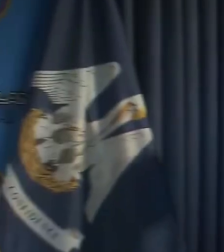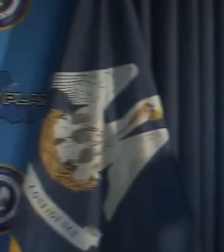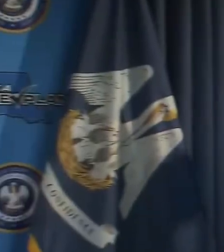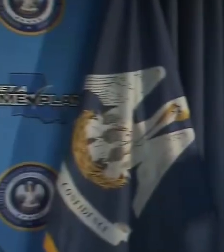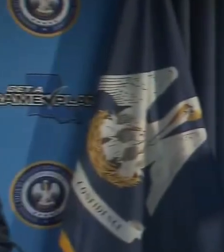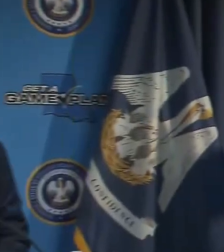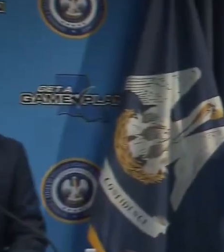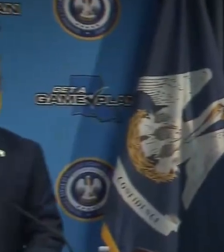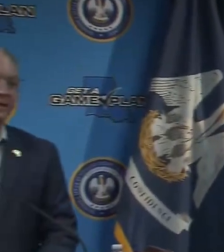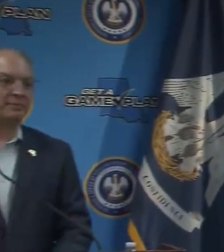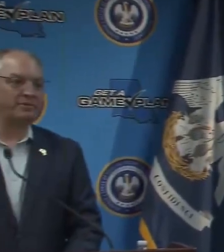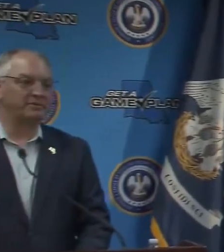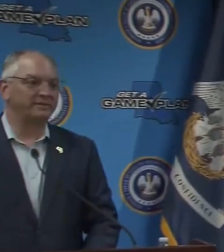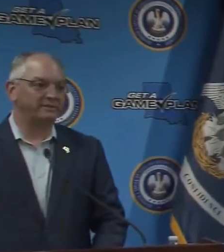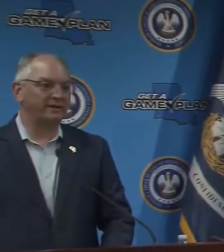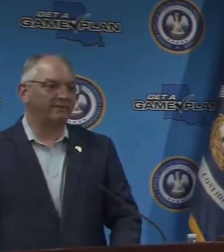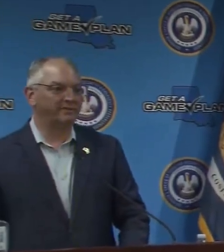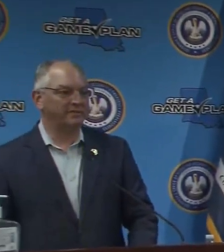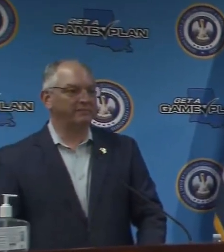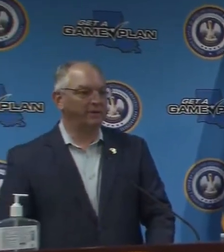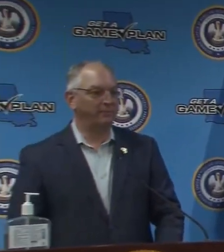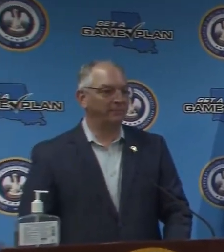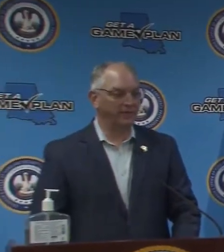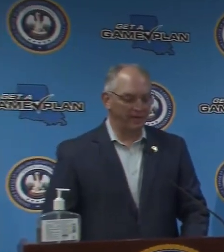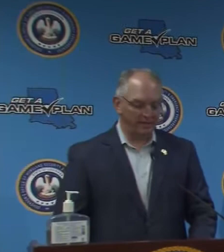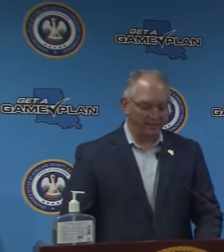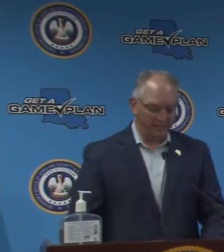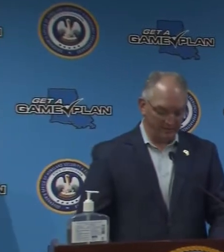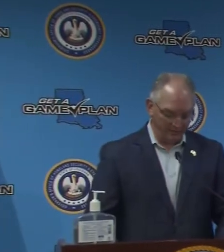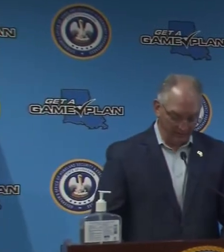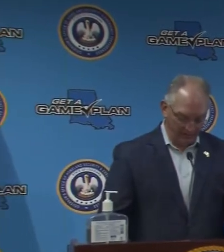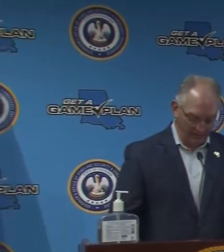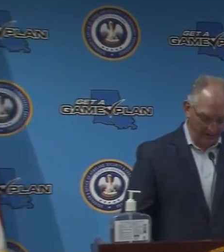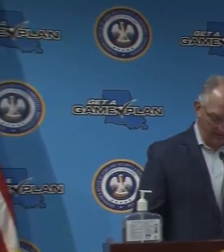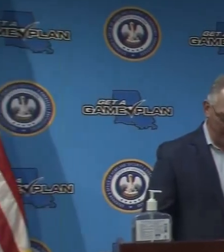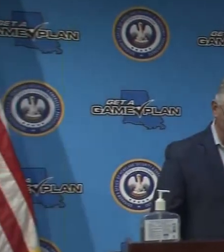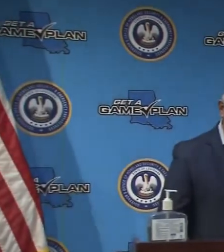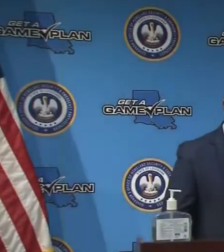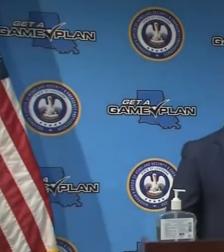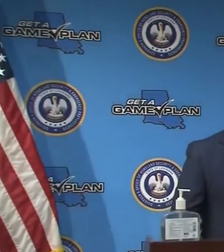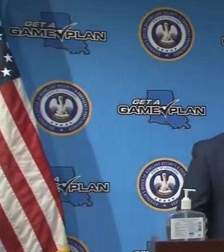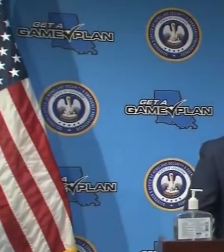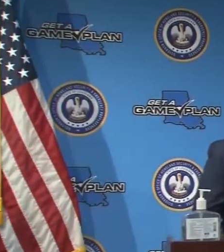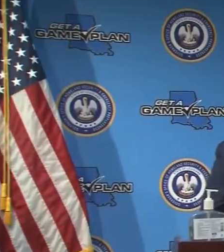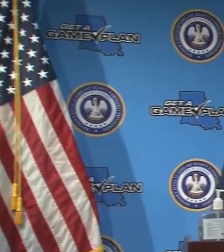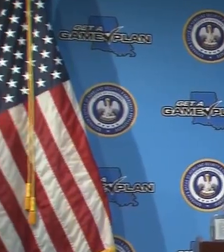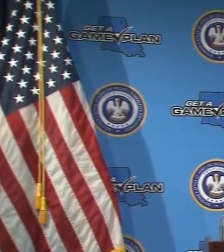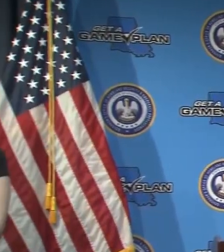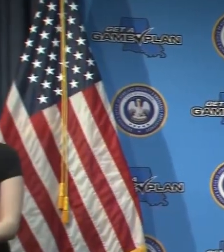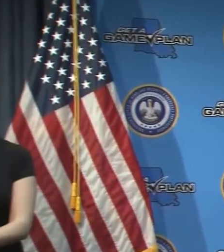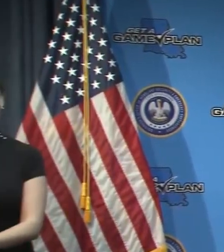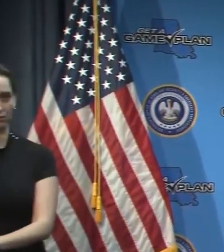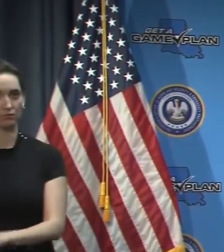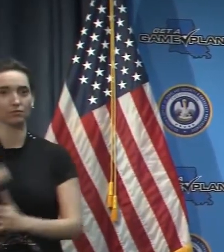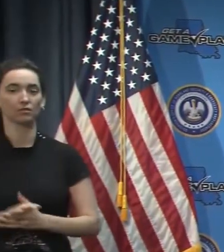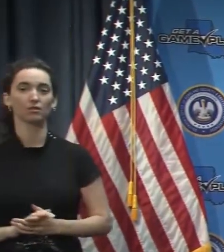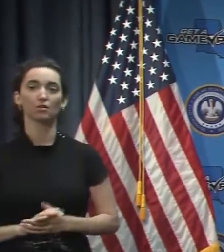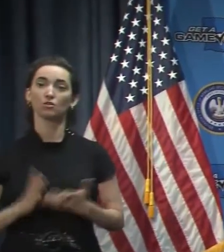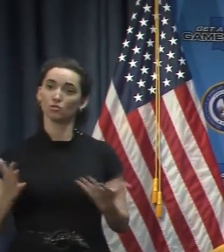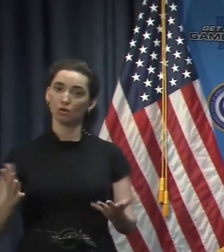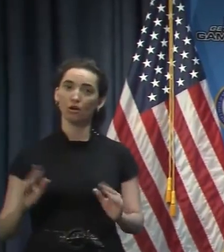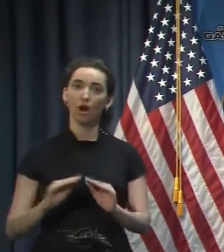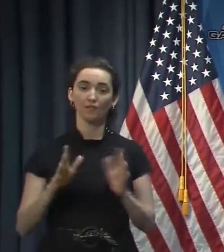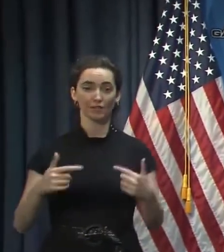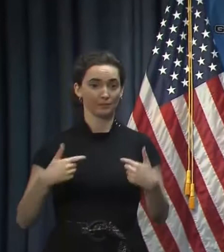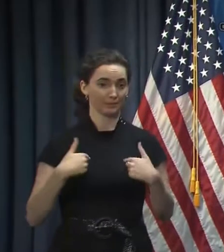these are really numbers. These are obviously people, and this is very tragic. Obviously, I and the rest of the state are very much